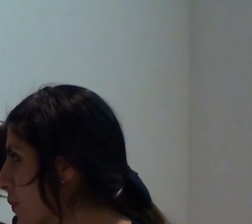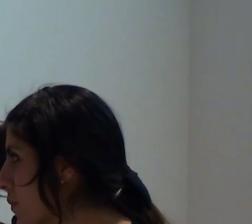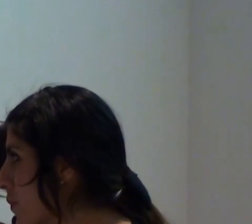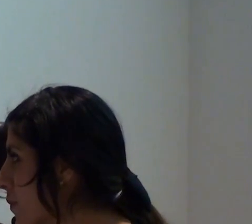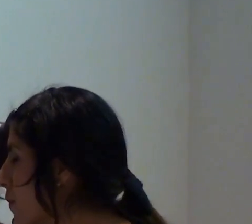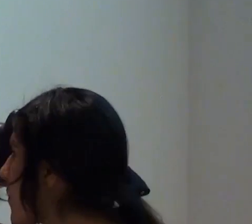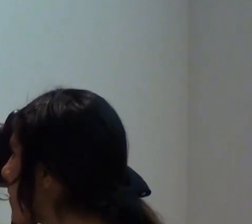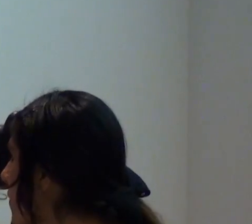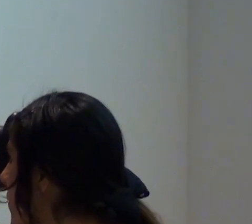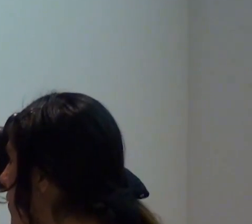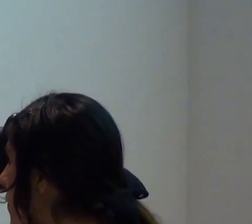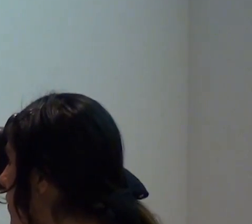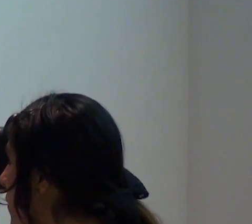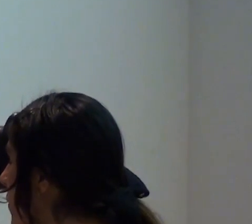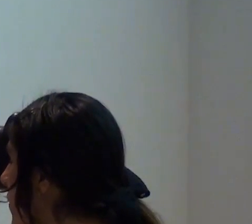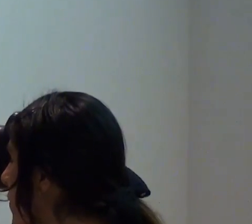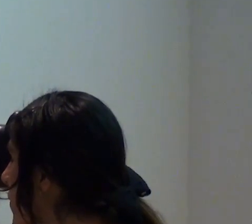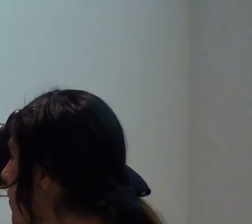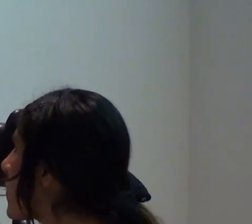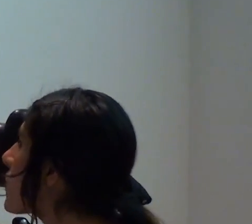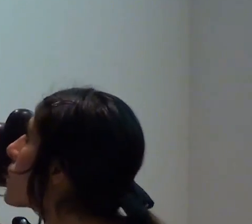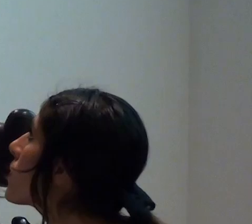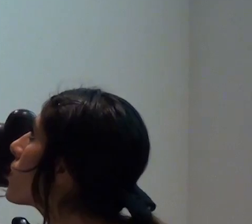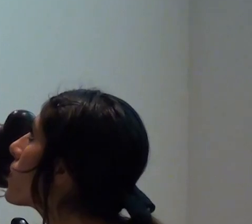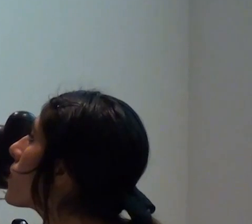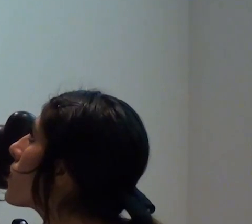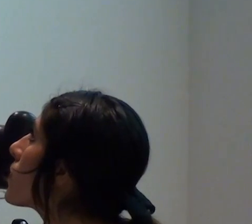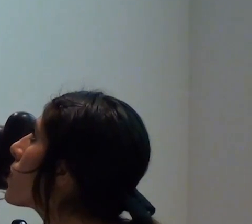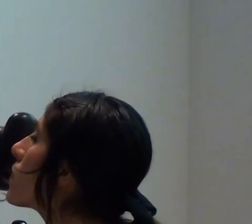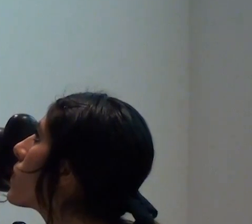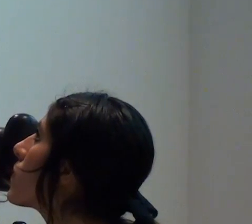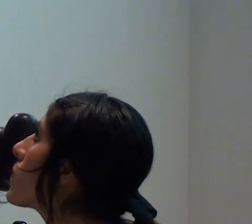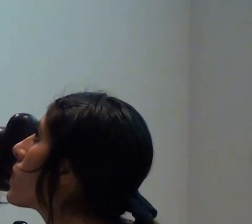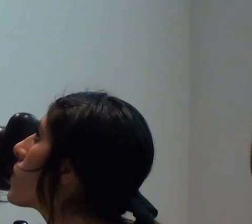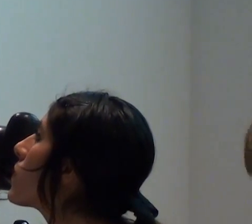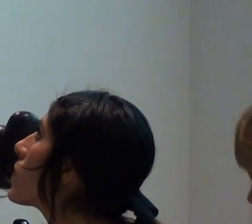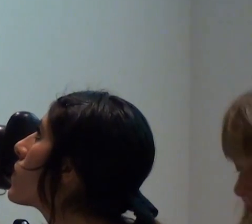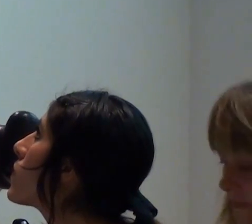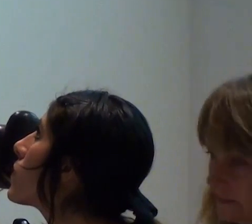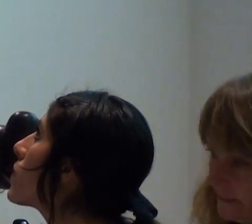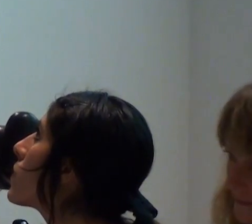by writers who